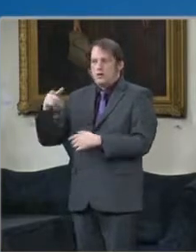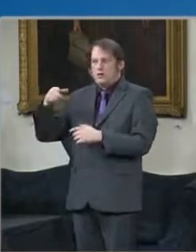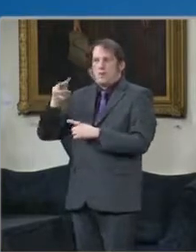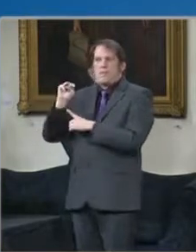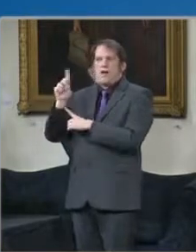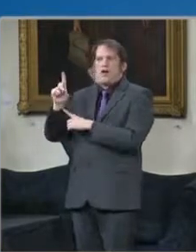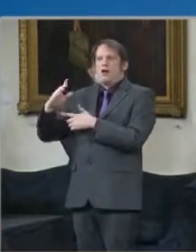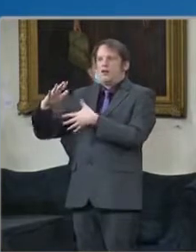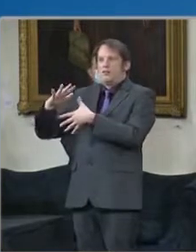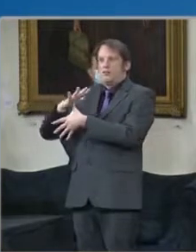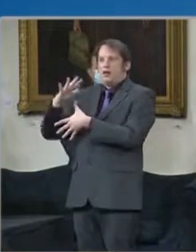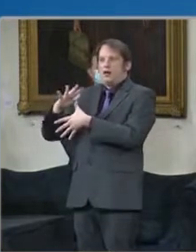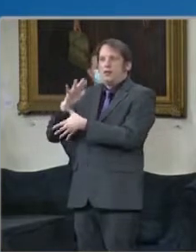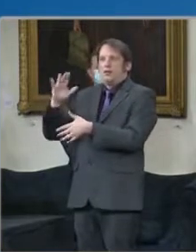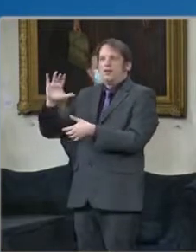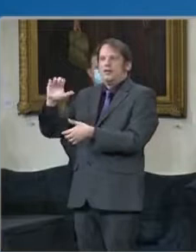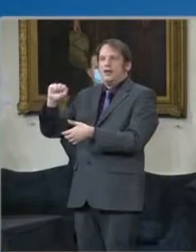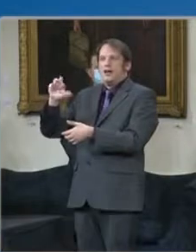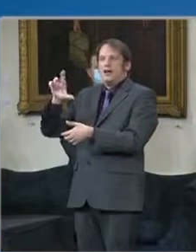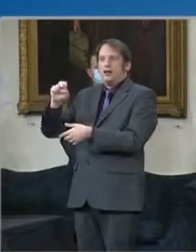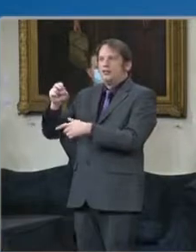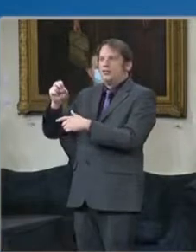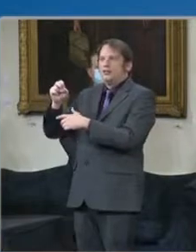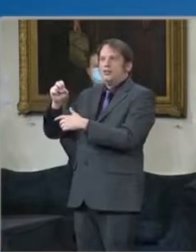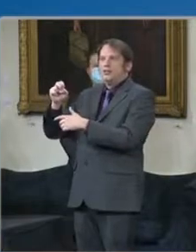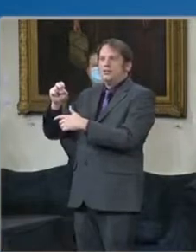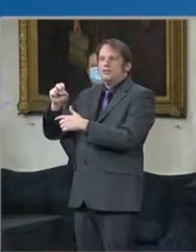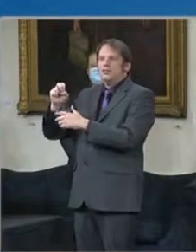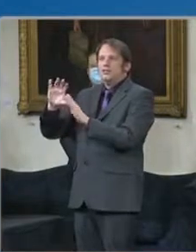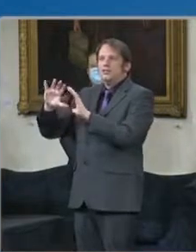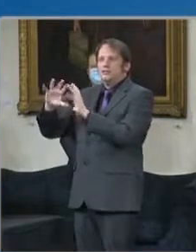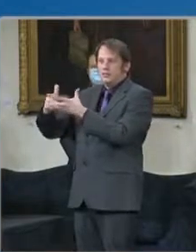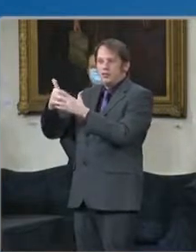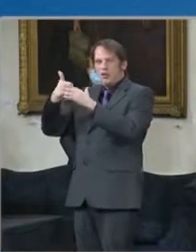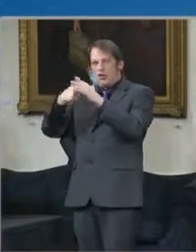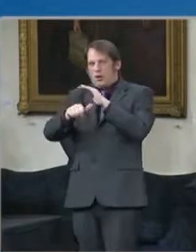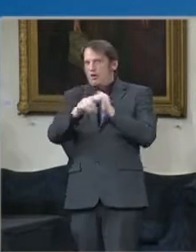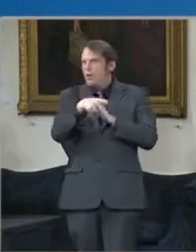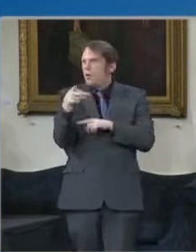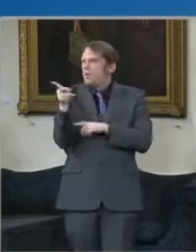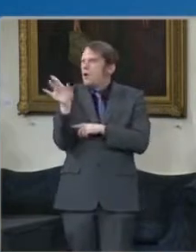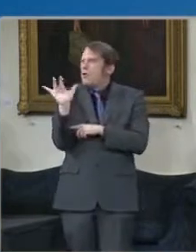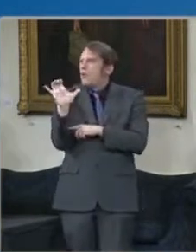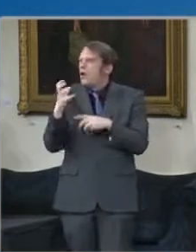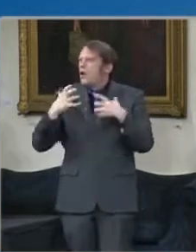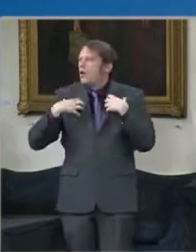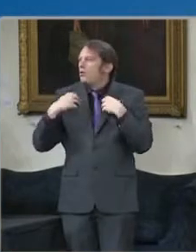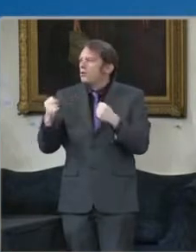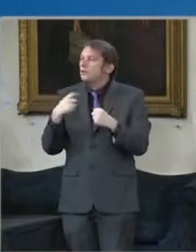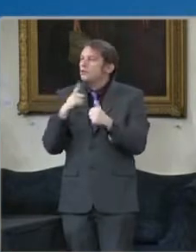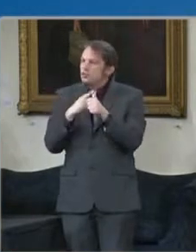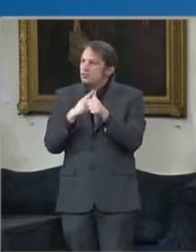Department of Health and Public Health. And I'd like to start by thanking Governor Hogan, General Burkhead,